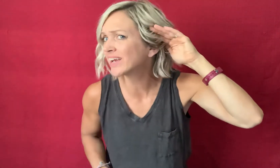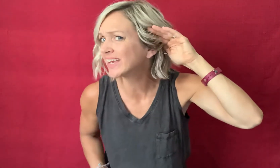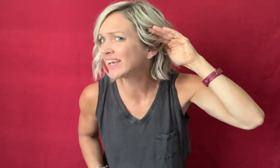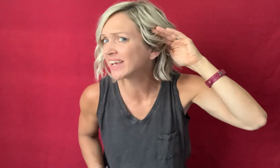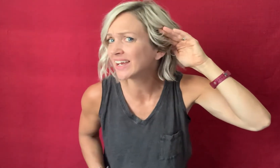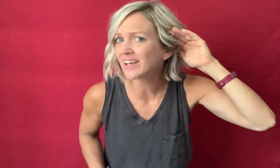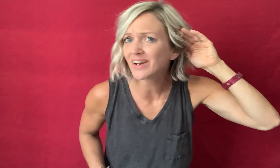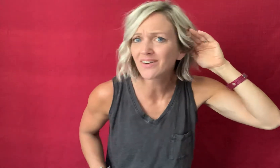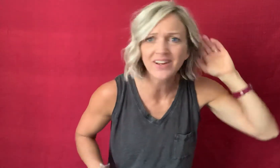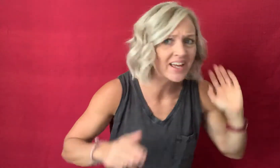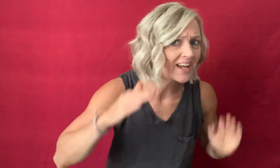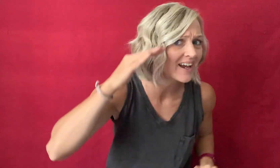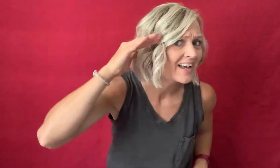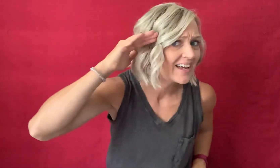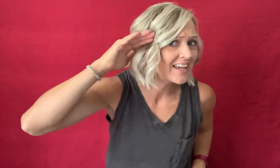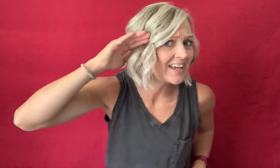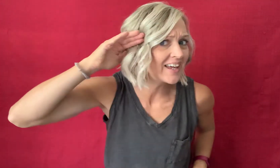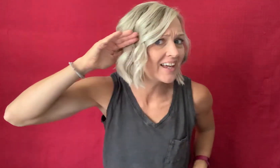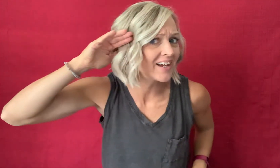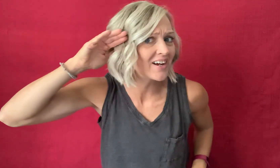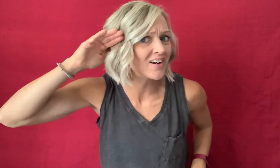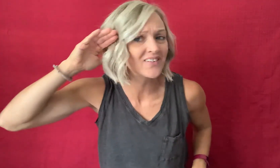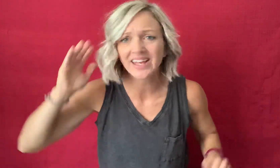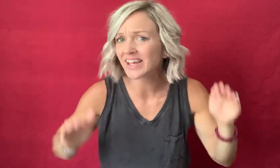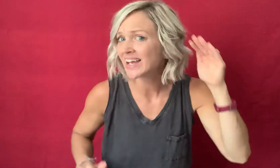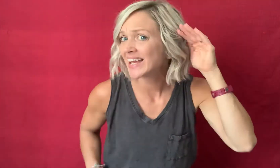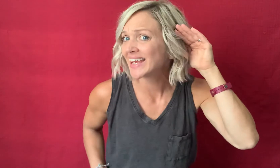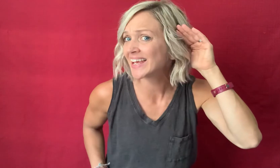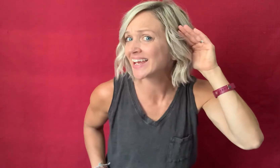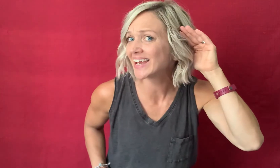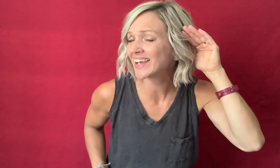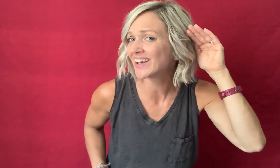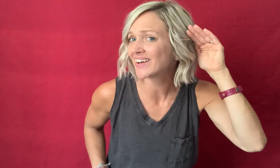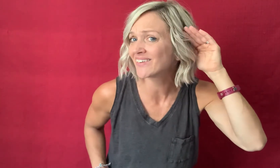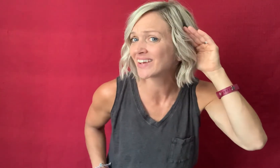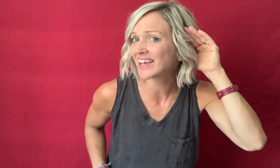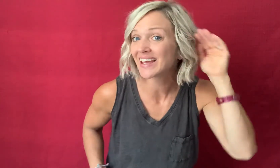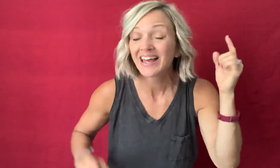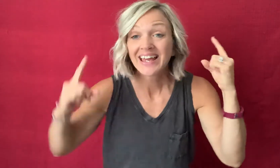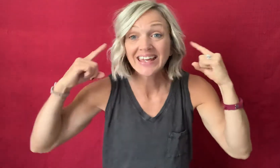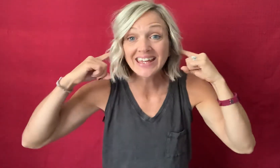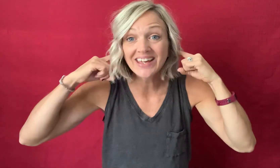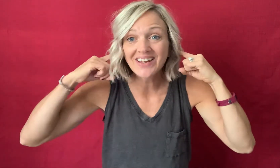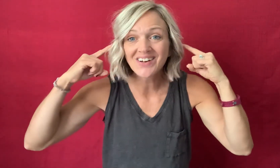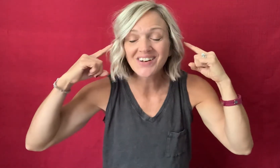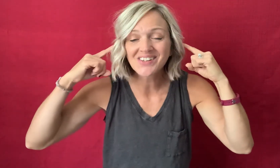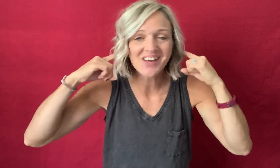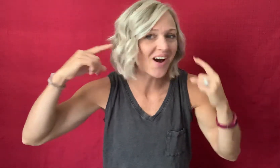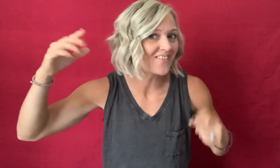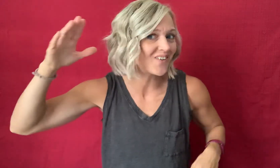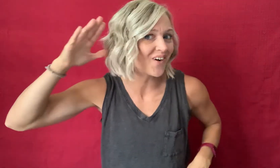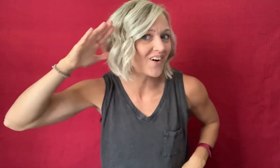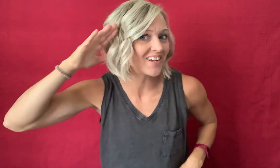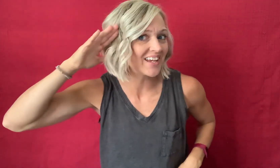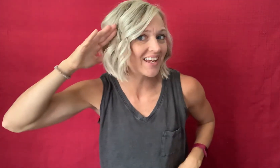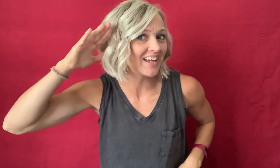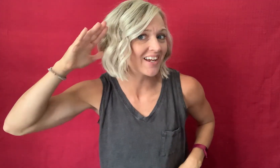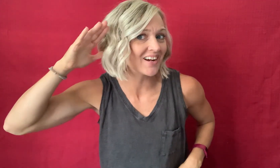hearing hearing hearing ears are for hearing